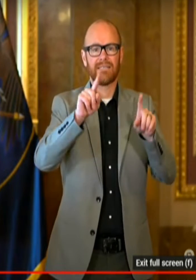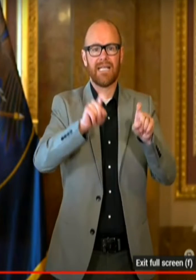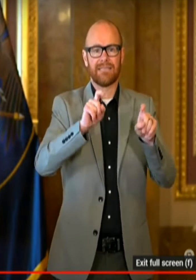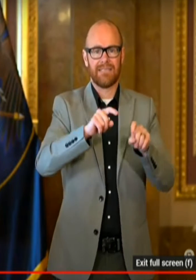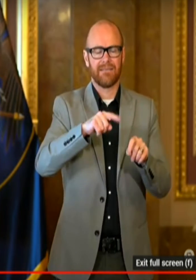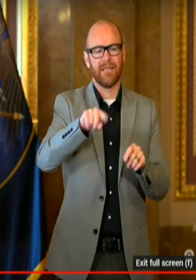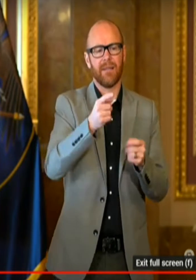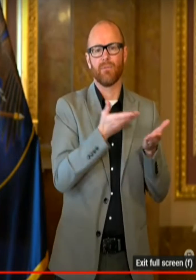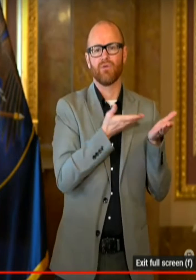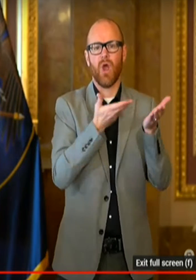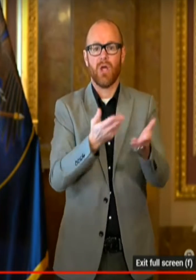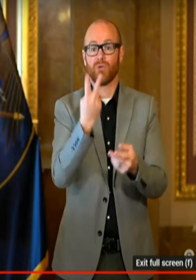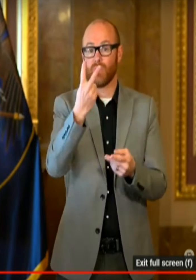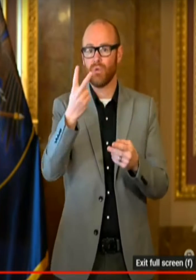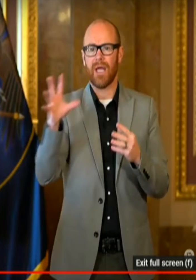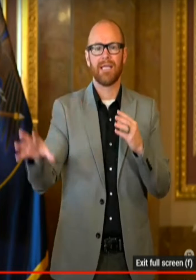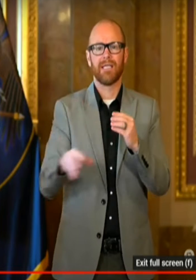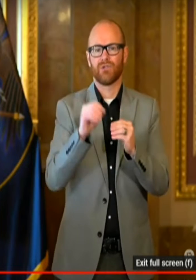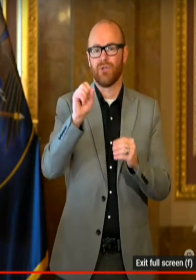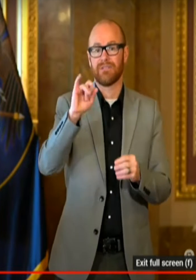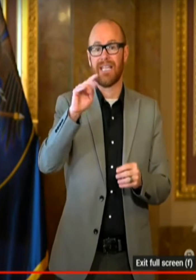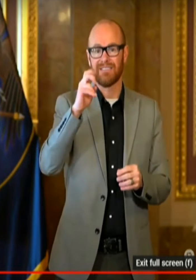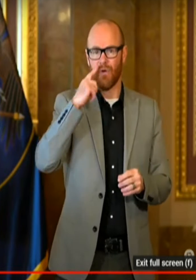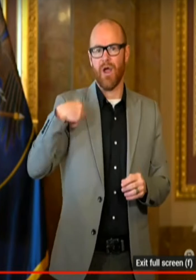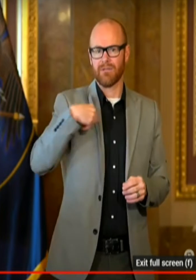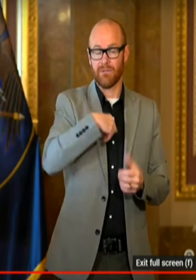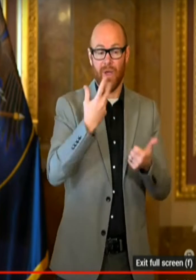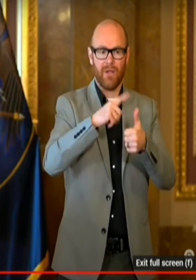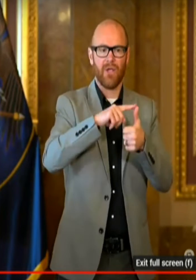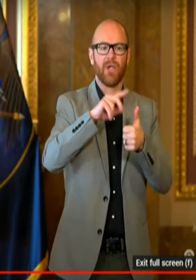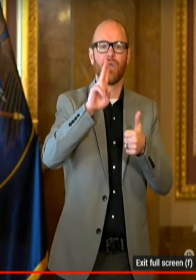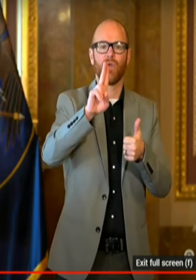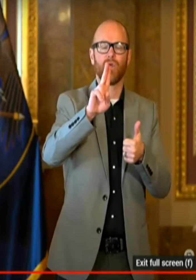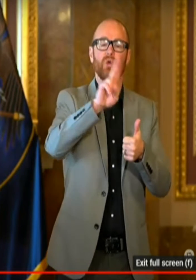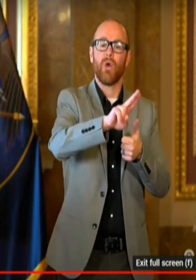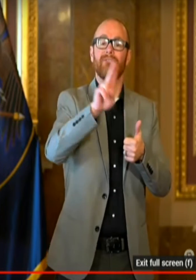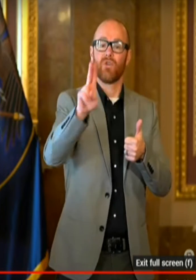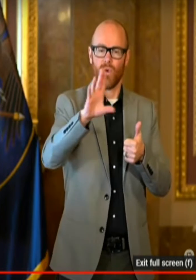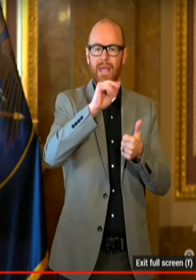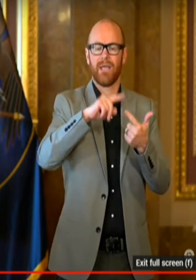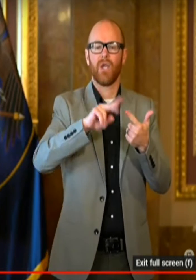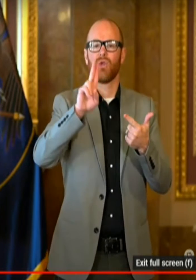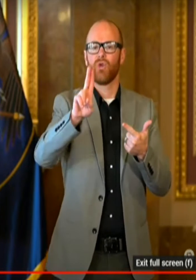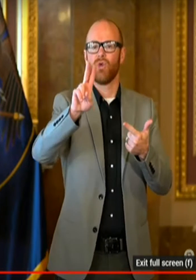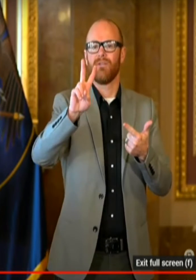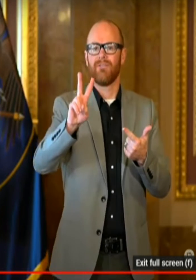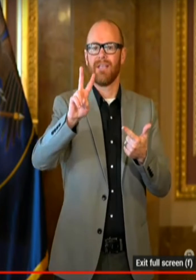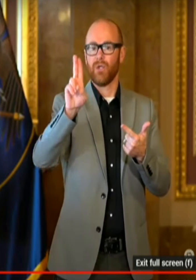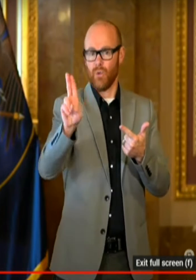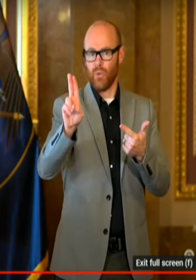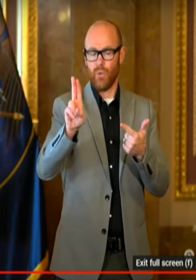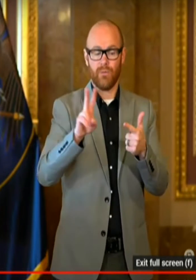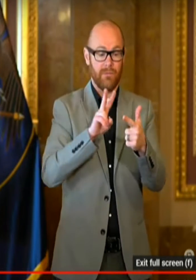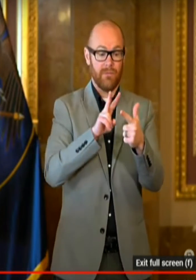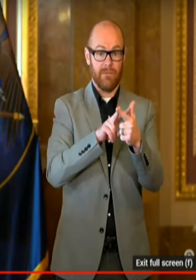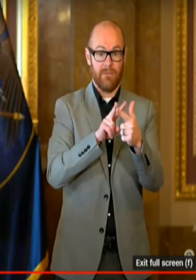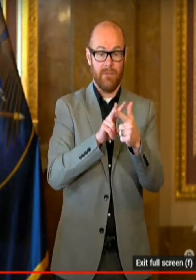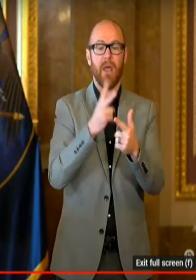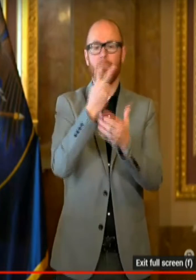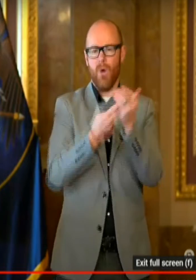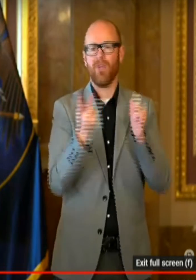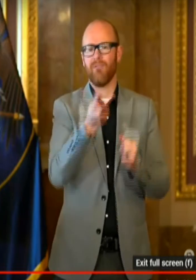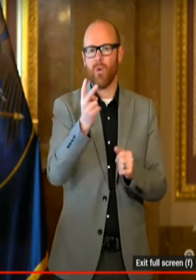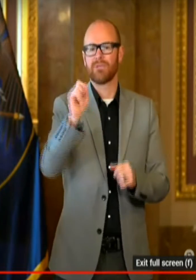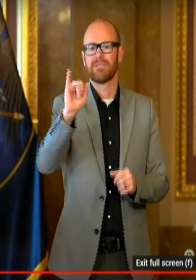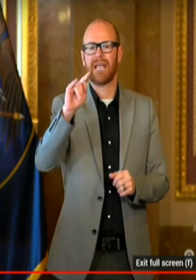brought in two additional sites for us at the University of Utah and at Utah Valley. Both of those sites will be closing and that was part of what was